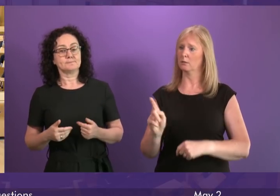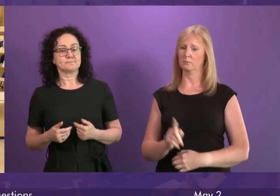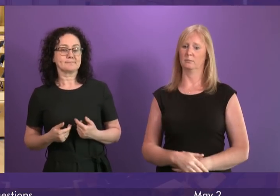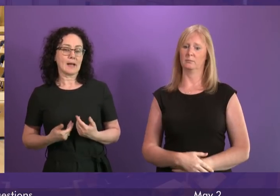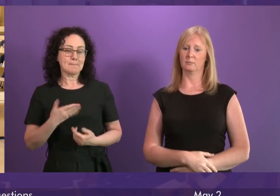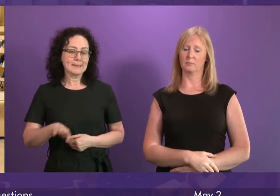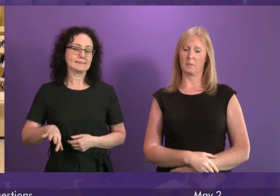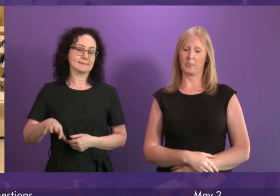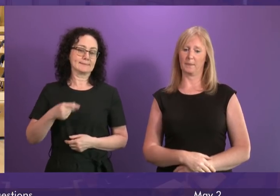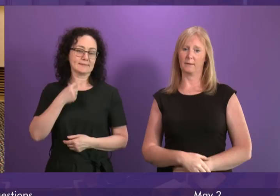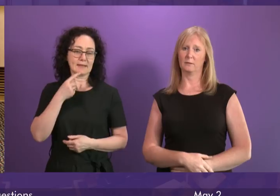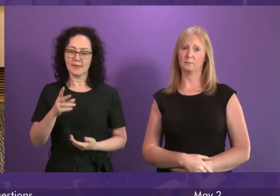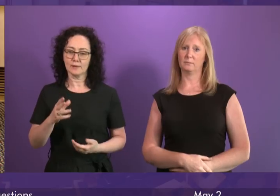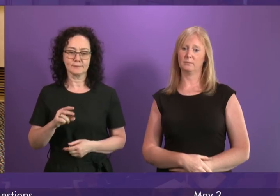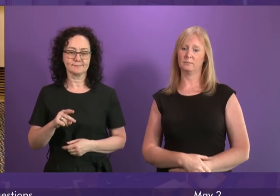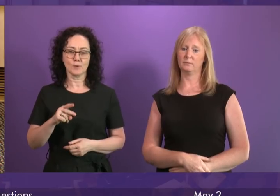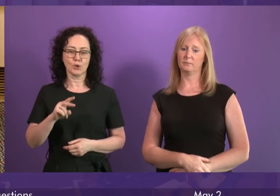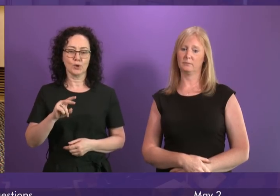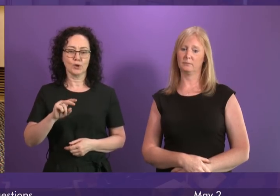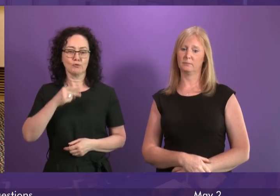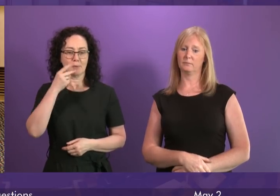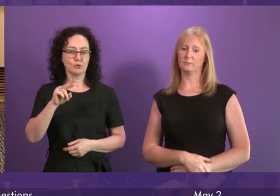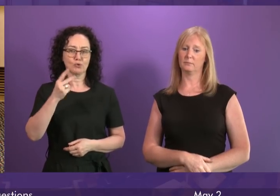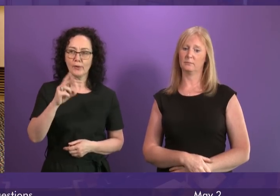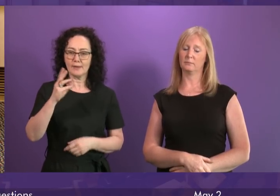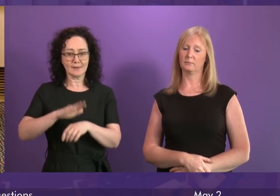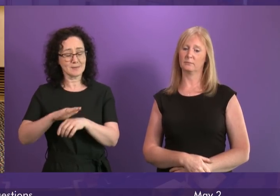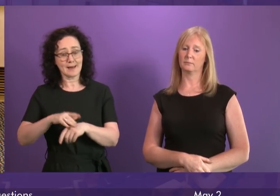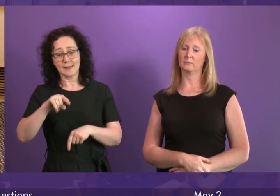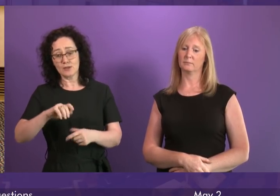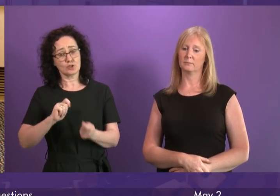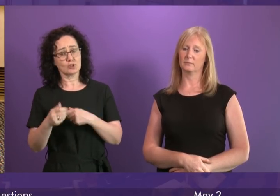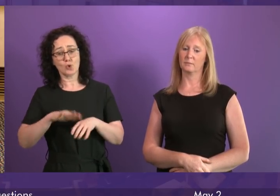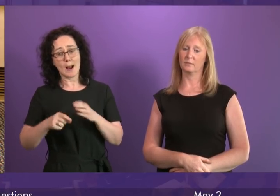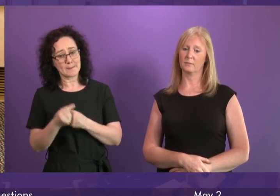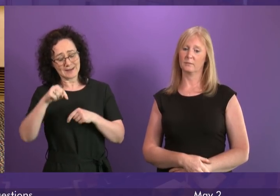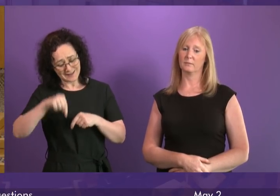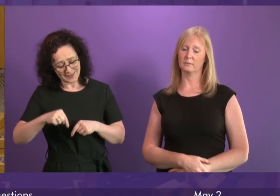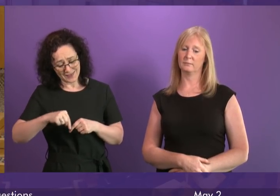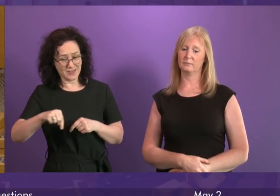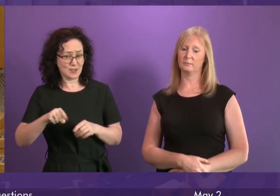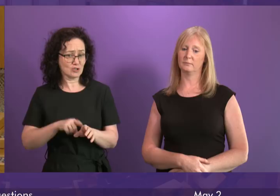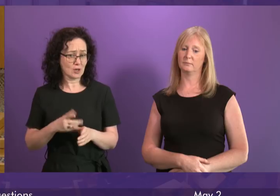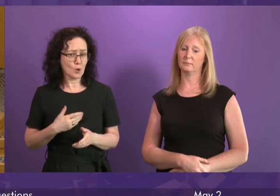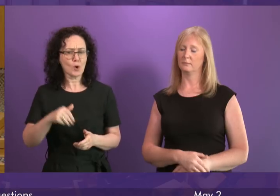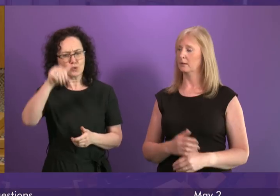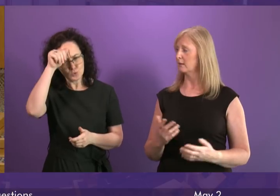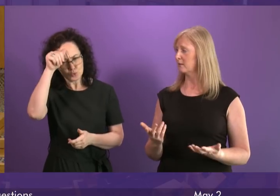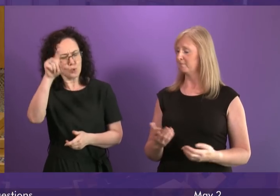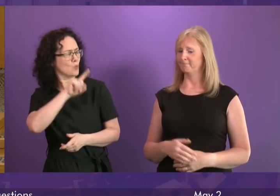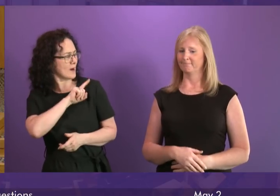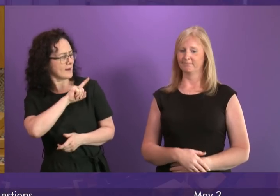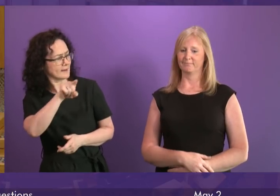two or three times already today that change is not happening this year for reasons that have been well set out but we will